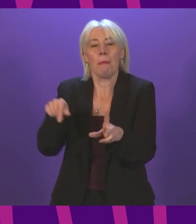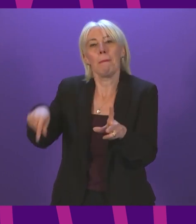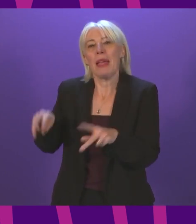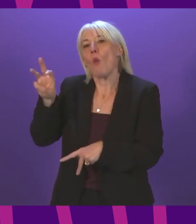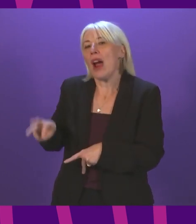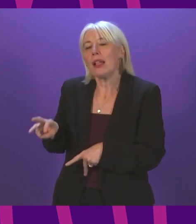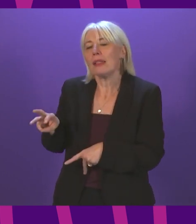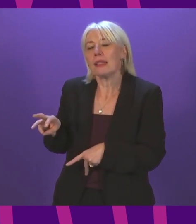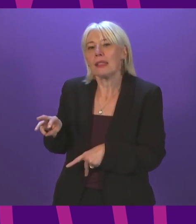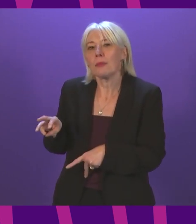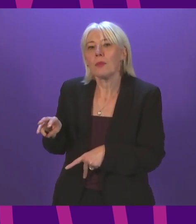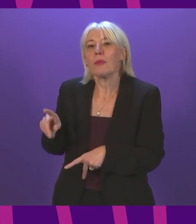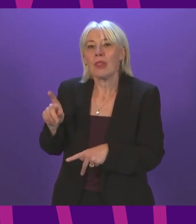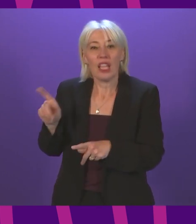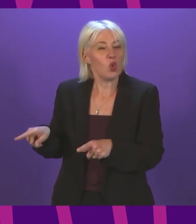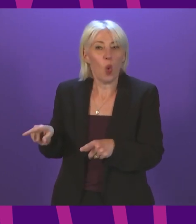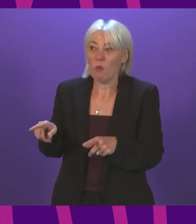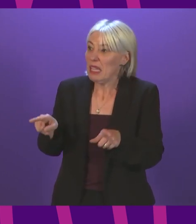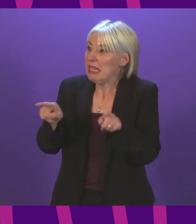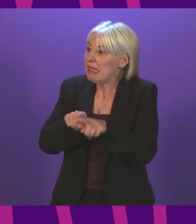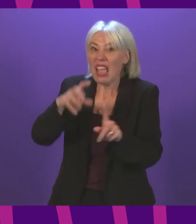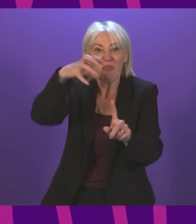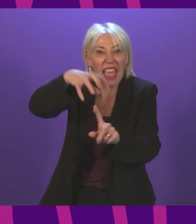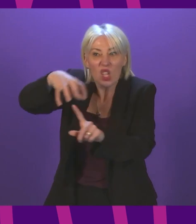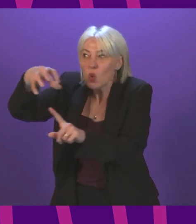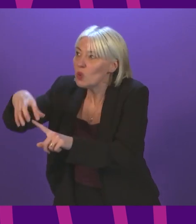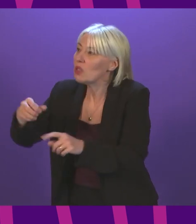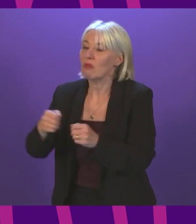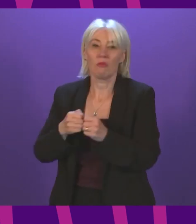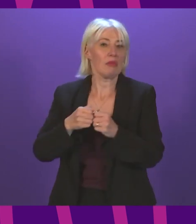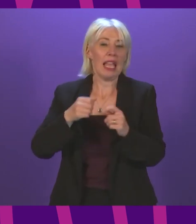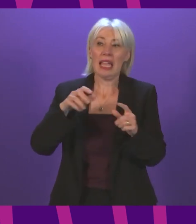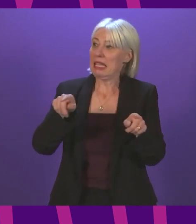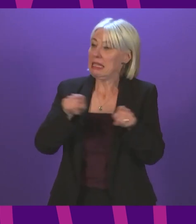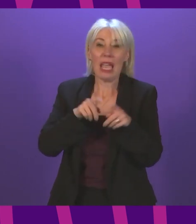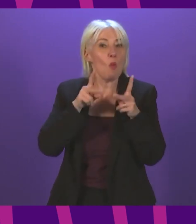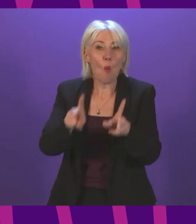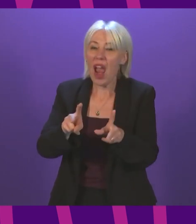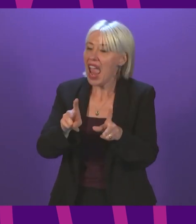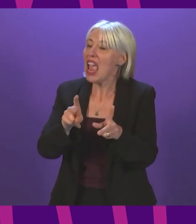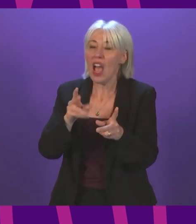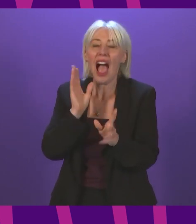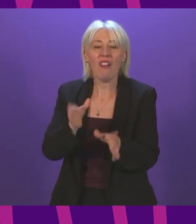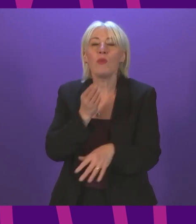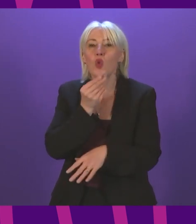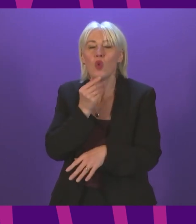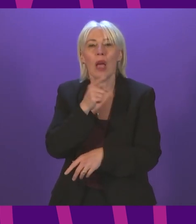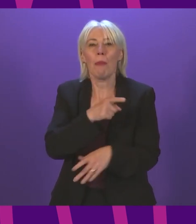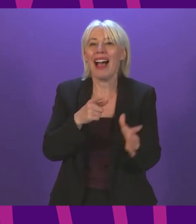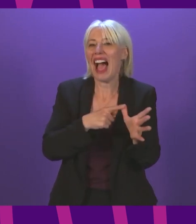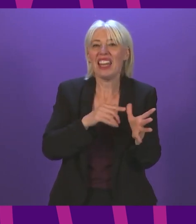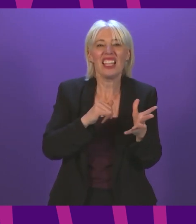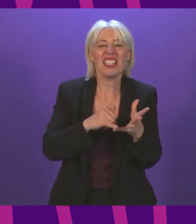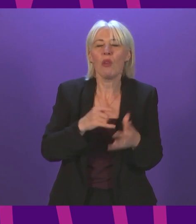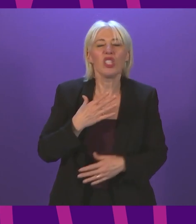in Wales. It applies to exactly the same venues and will apply in exactly the same way. And Ana Sarwar doesn't want people